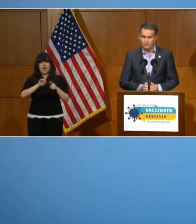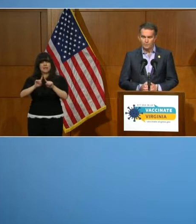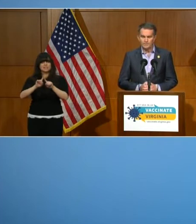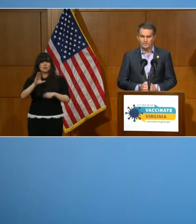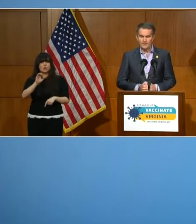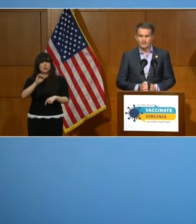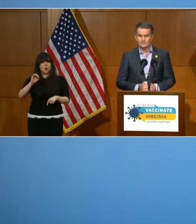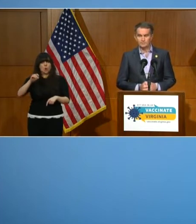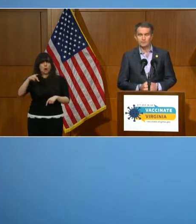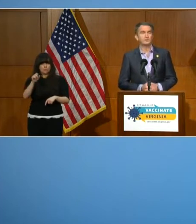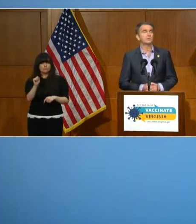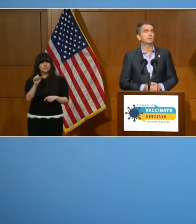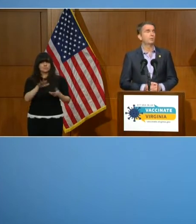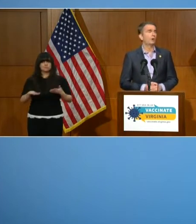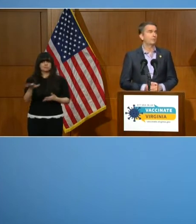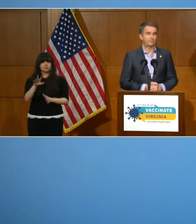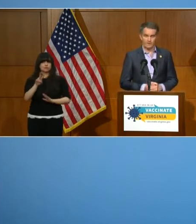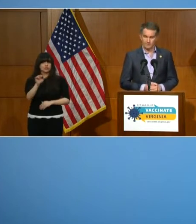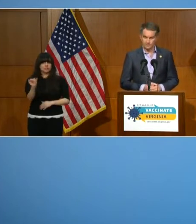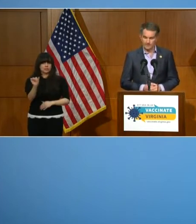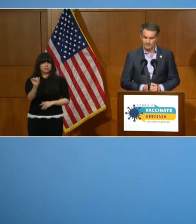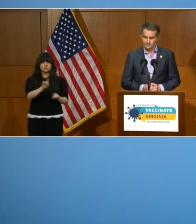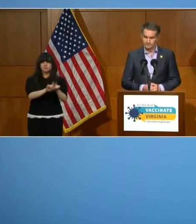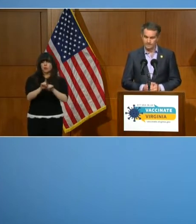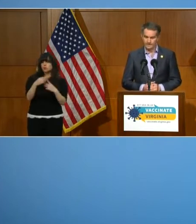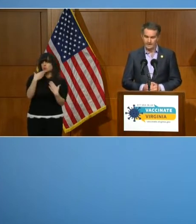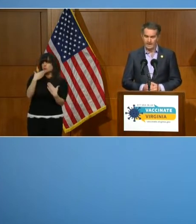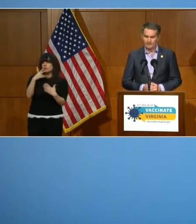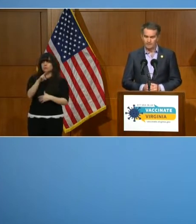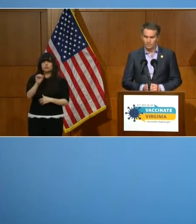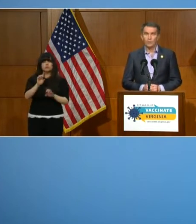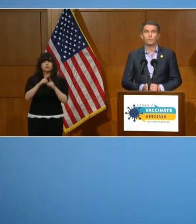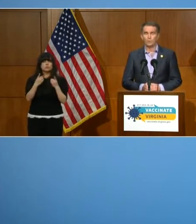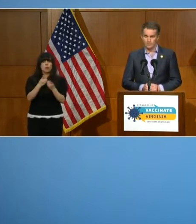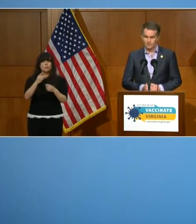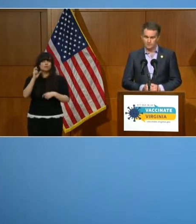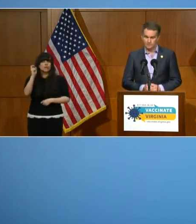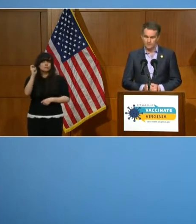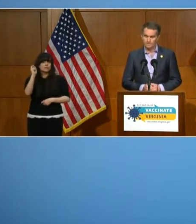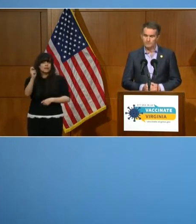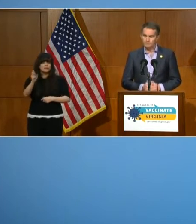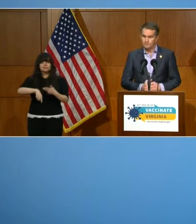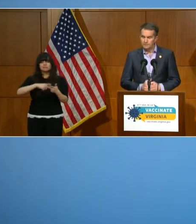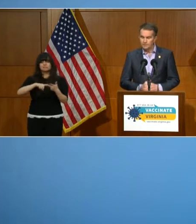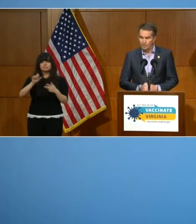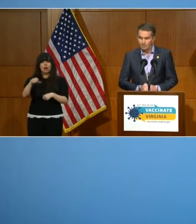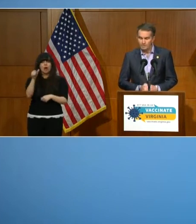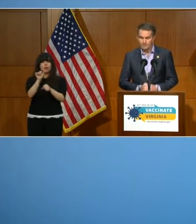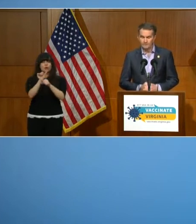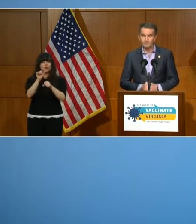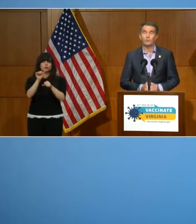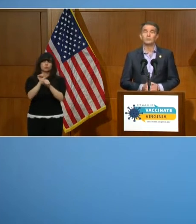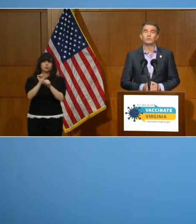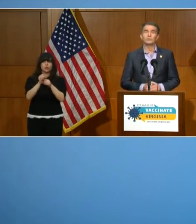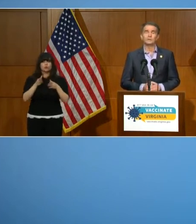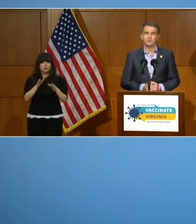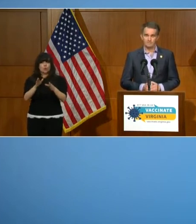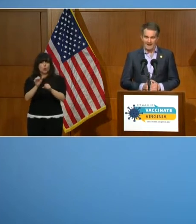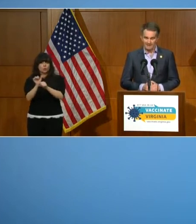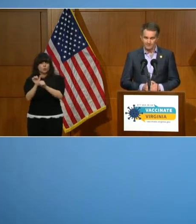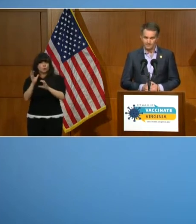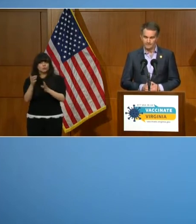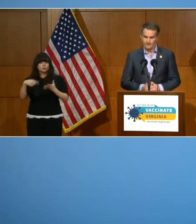also want to thank the Virginia Department of Transportation and other road workers, the Virginia Department of Emergency